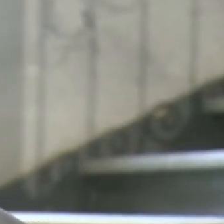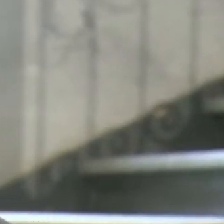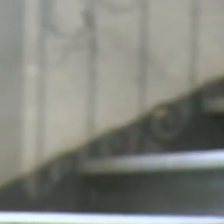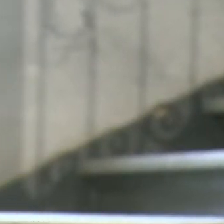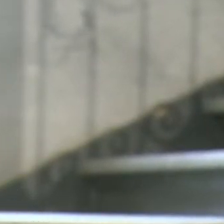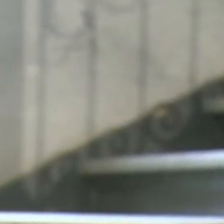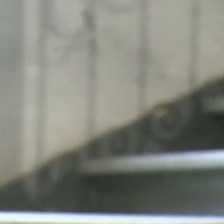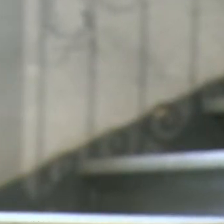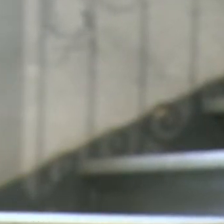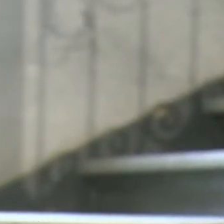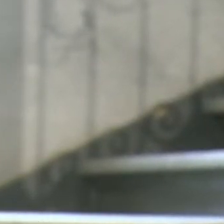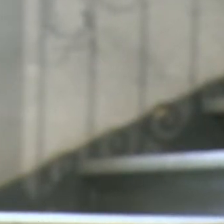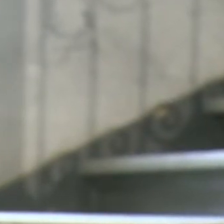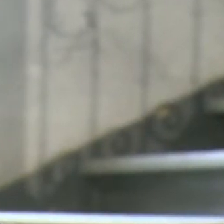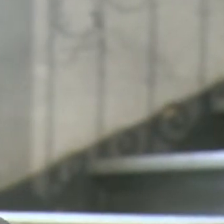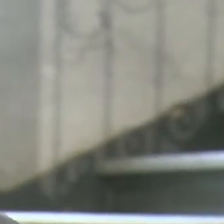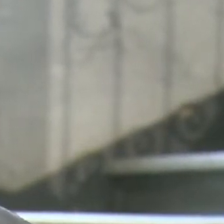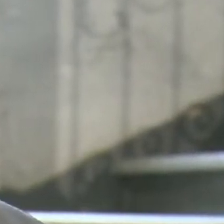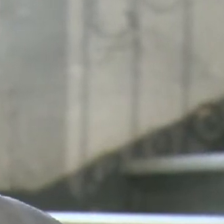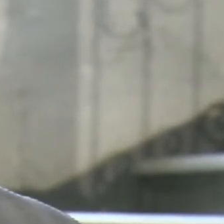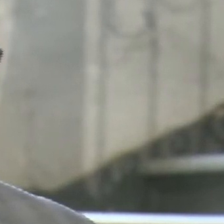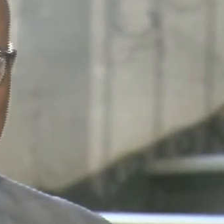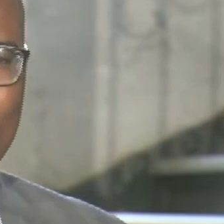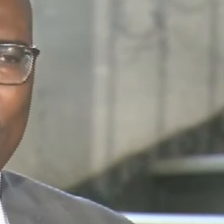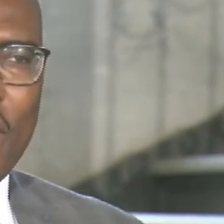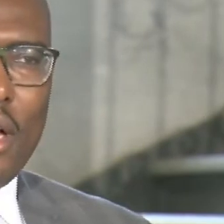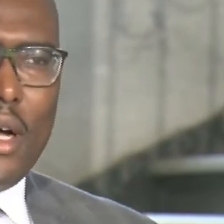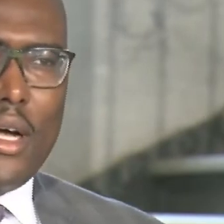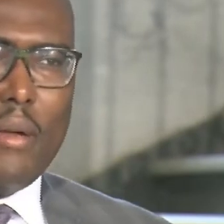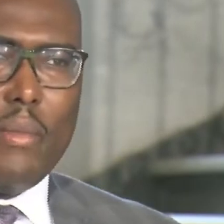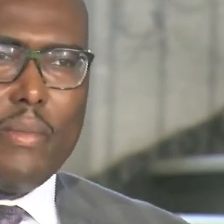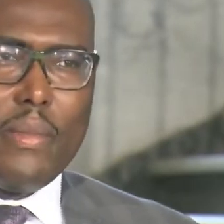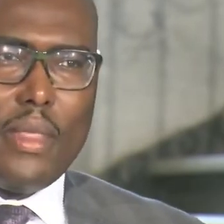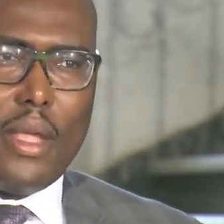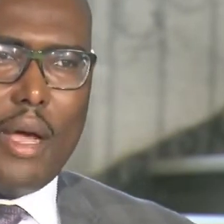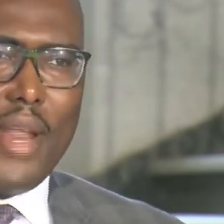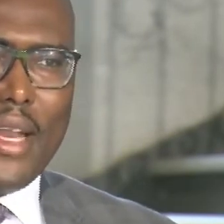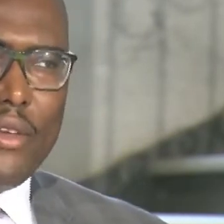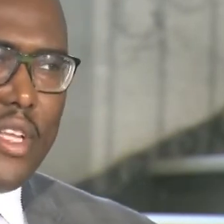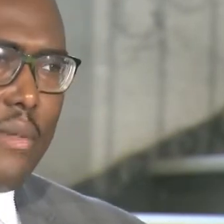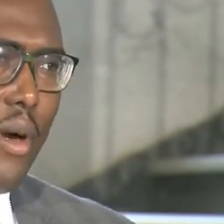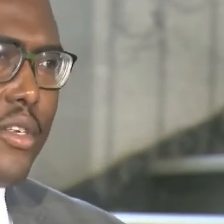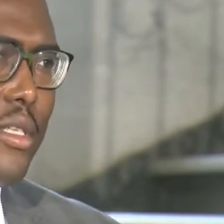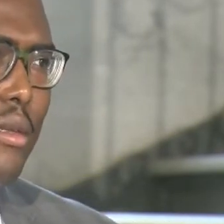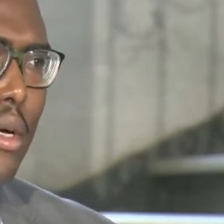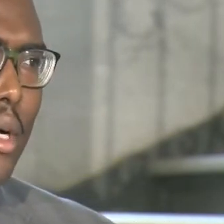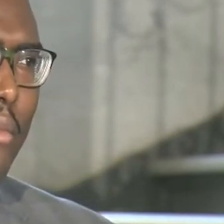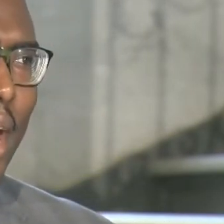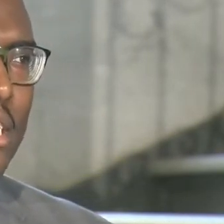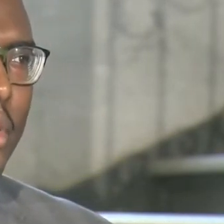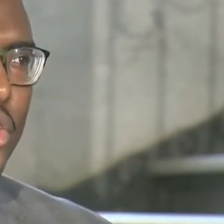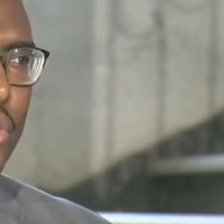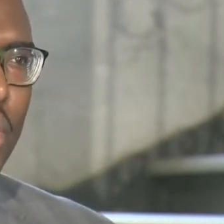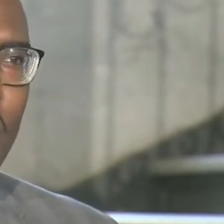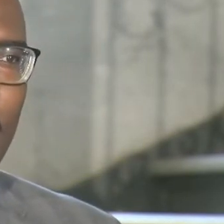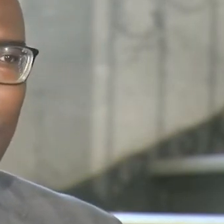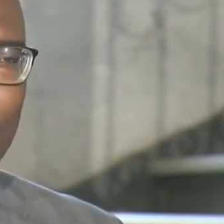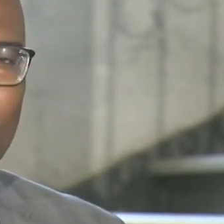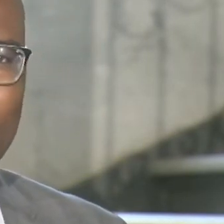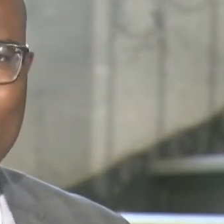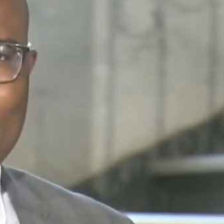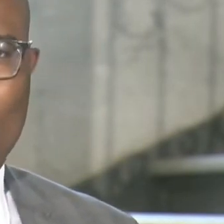members and friends that were impacted during that time of gang activity. Um, I'm not a unique person. I'm not special.